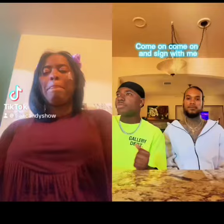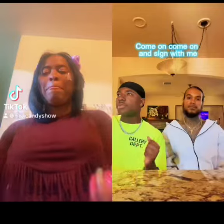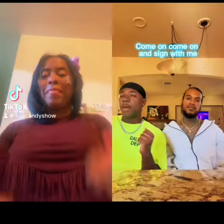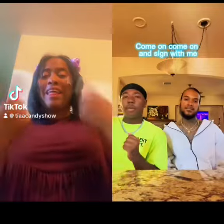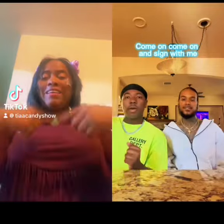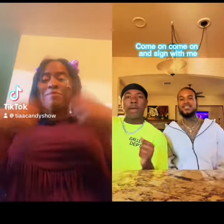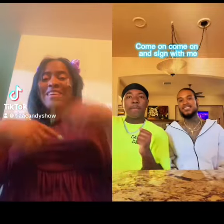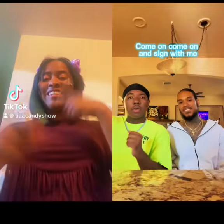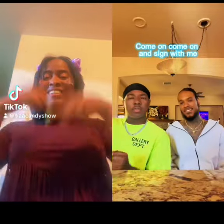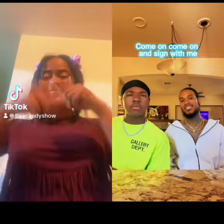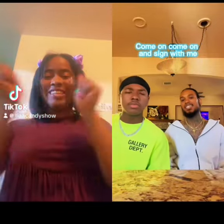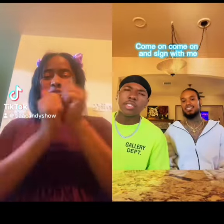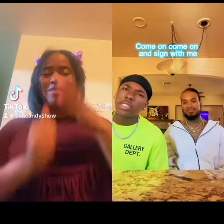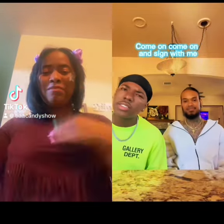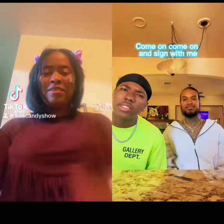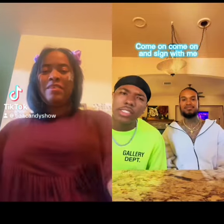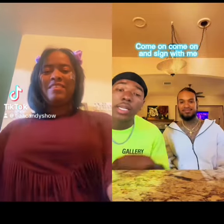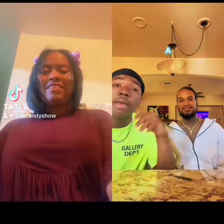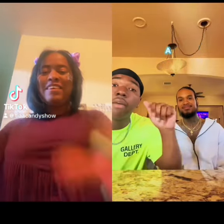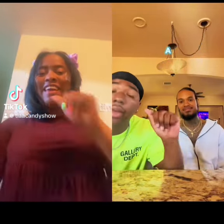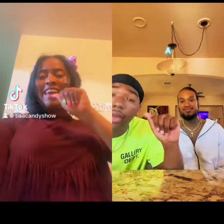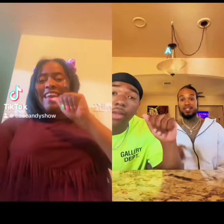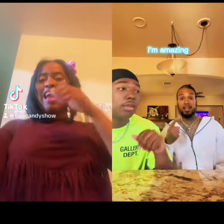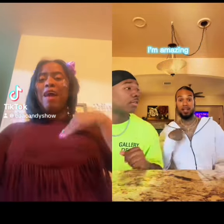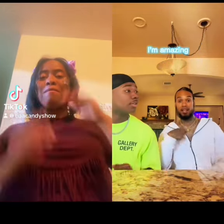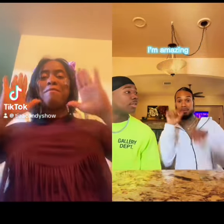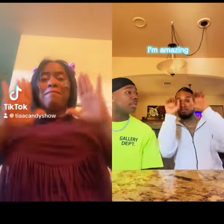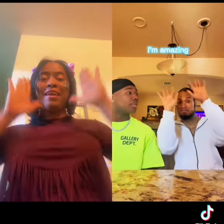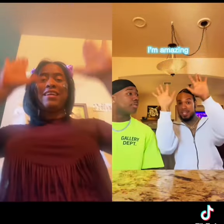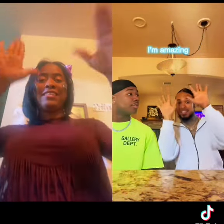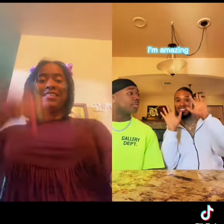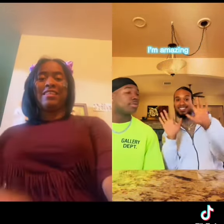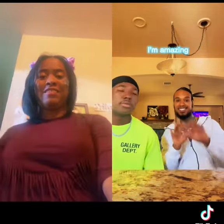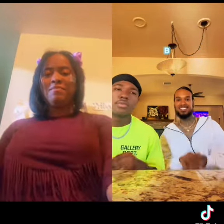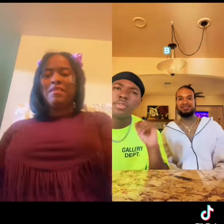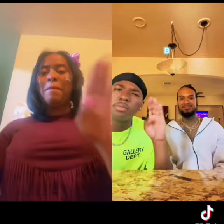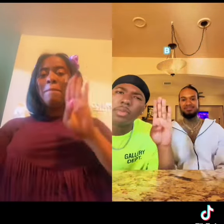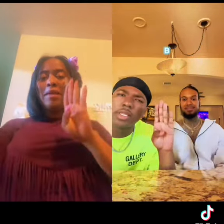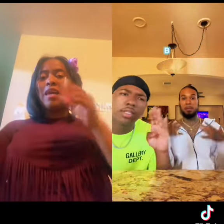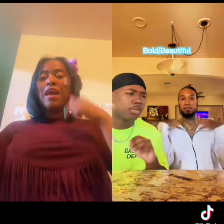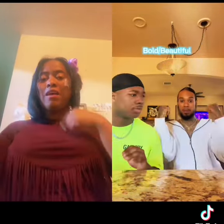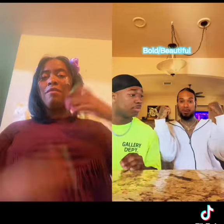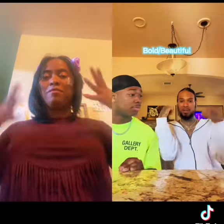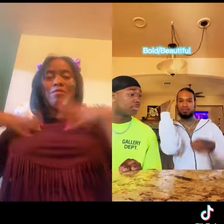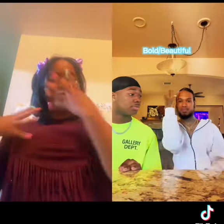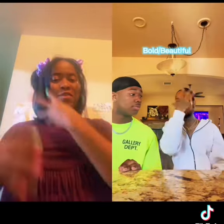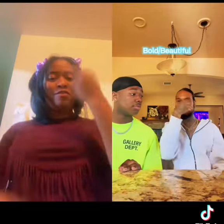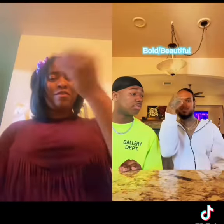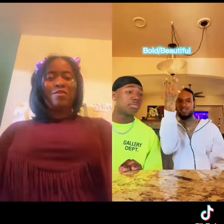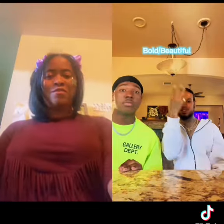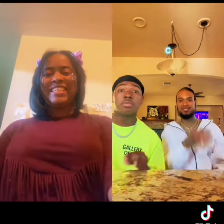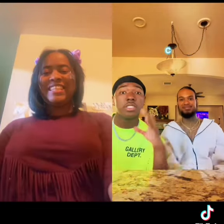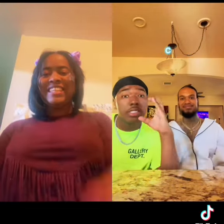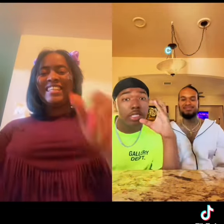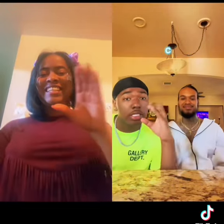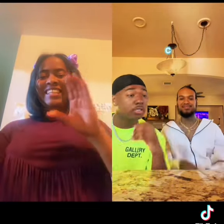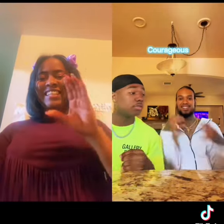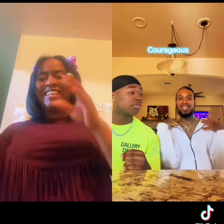Come on, come on and sing, let's sing it now A. I'm amazing B. Bold and beautiful C. I'm